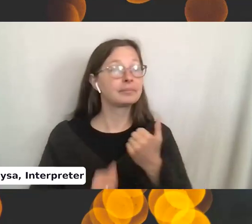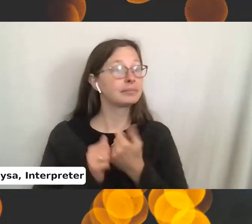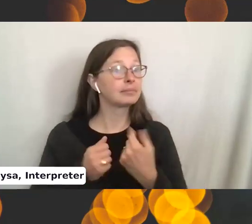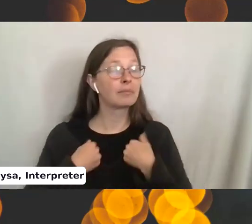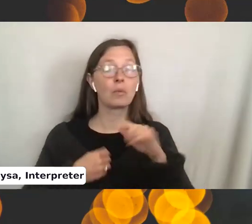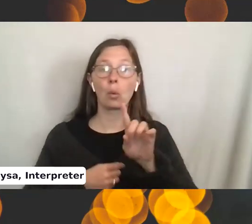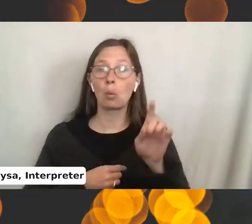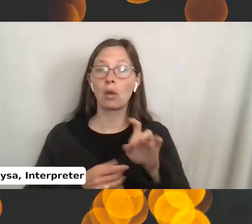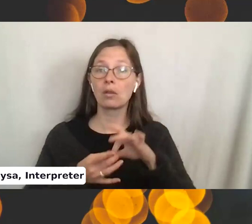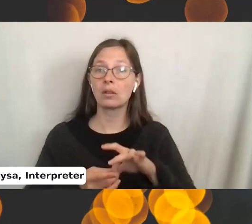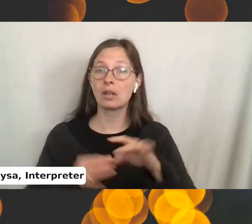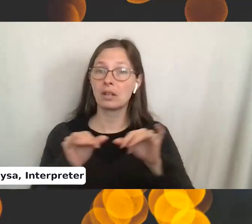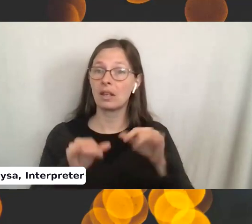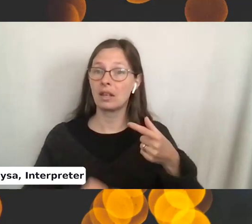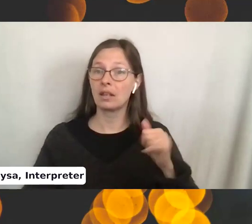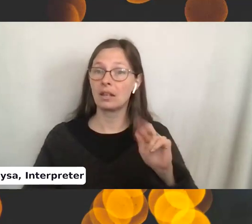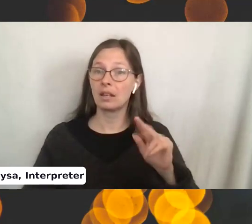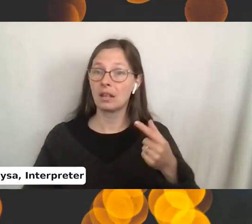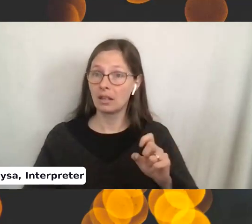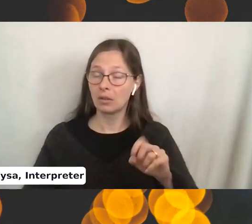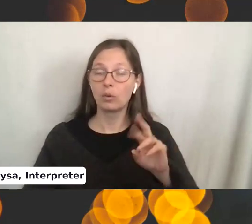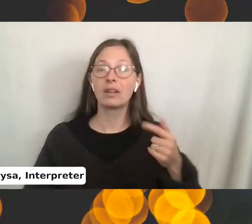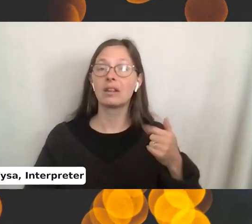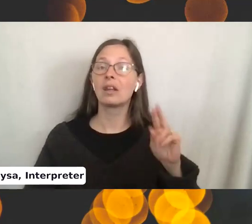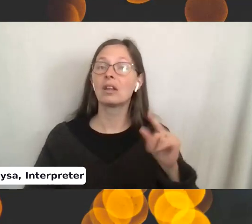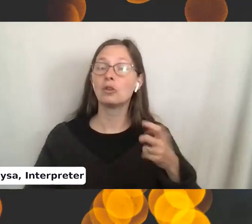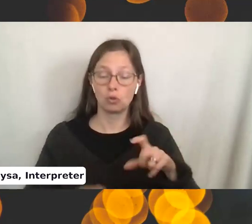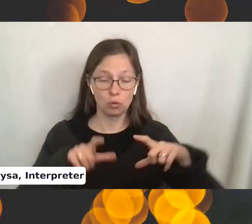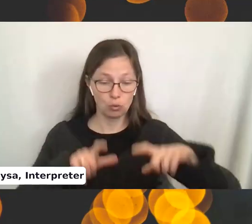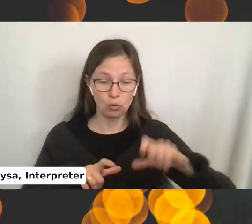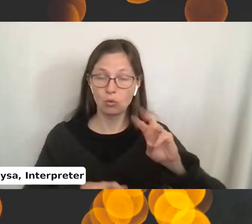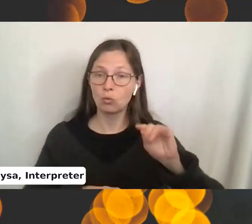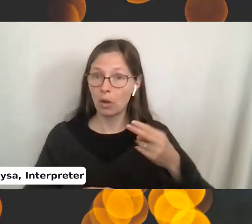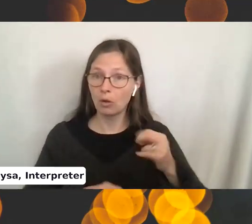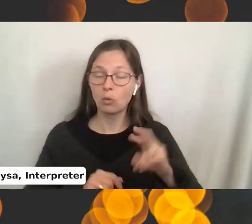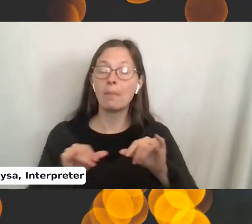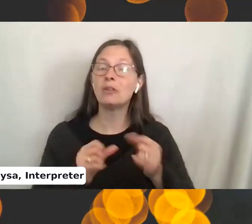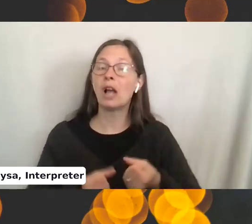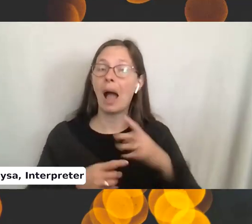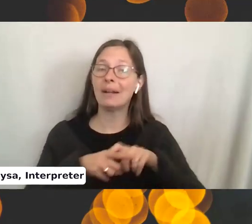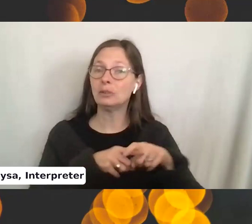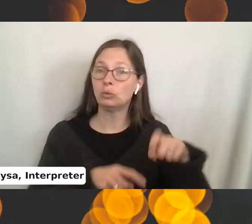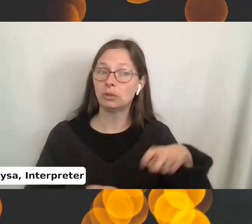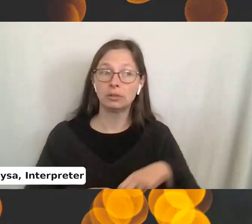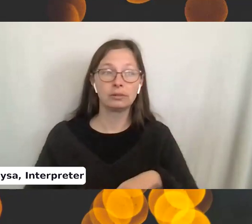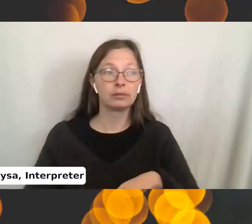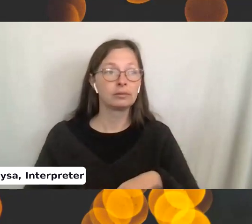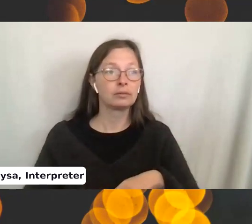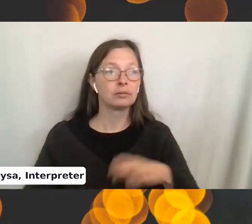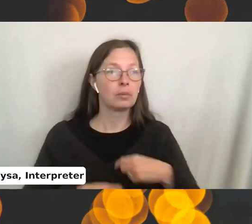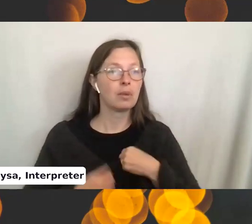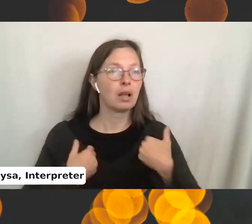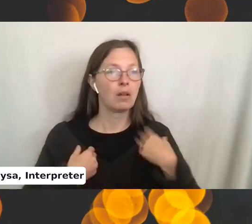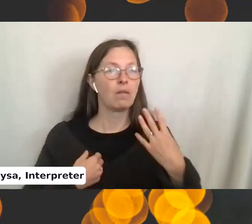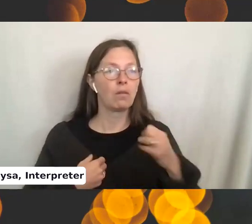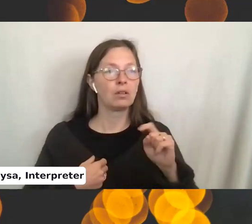question about gauge or a gauge swatch or how to measure how many stitches are necessary? Problem is I had four stitches